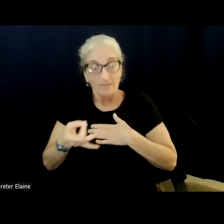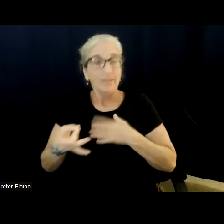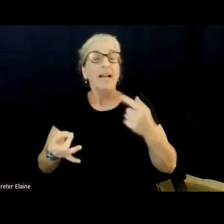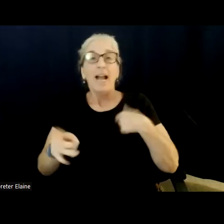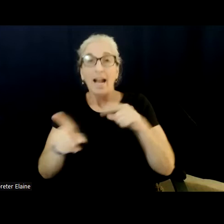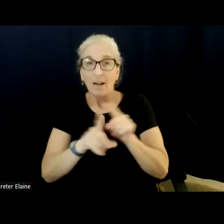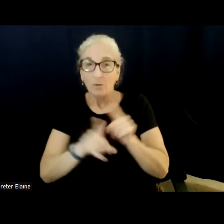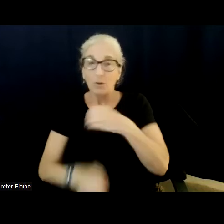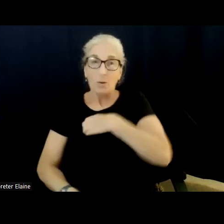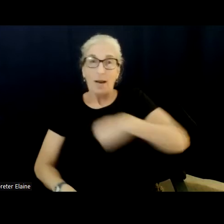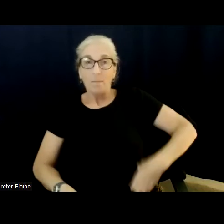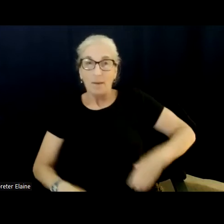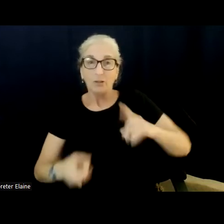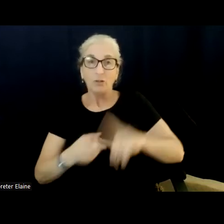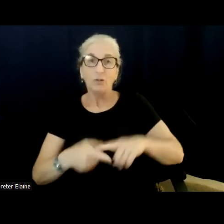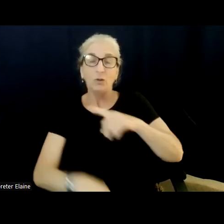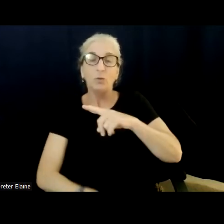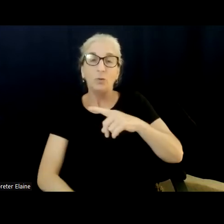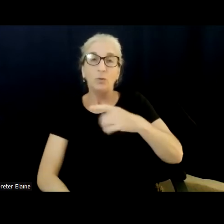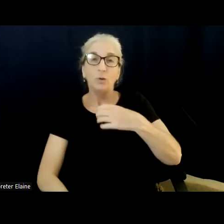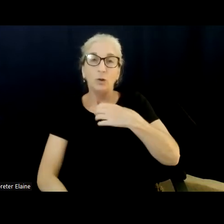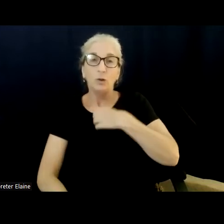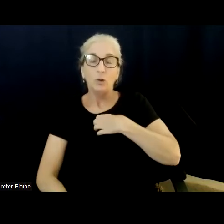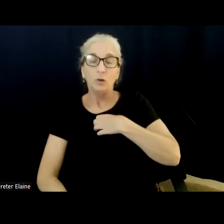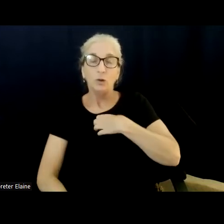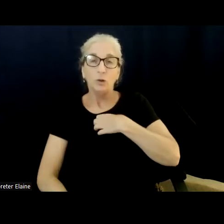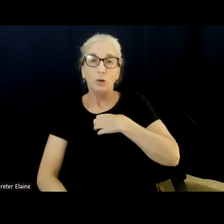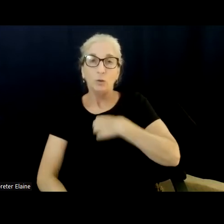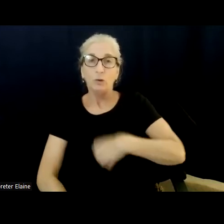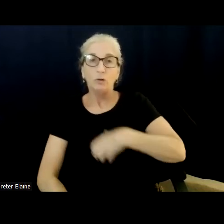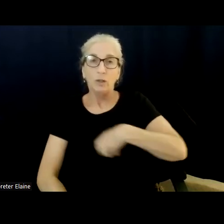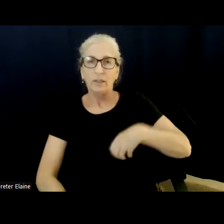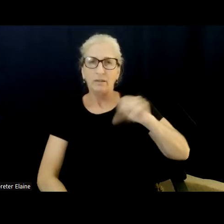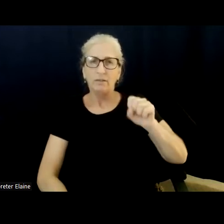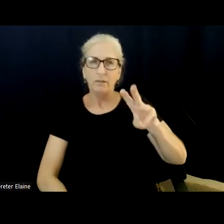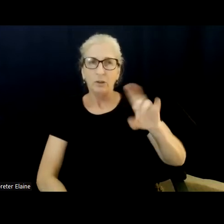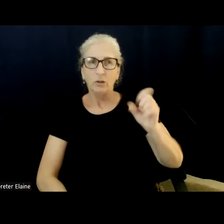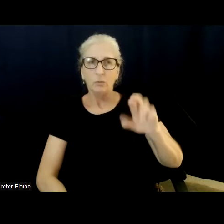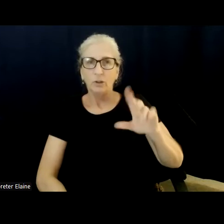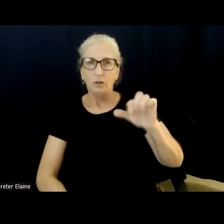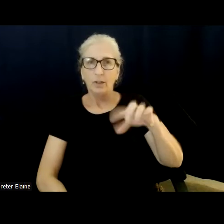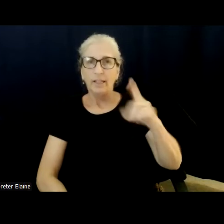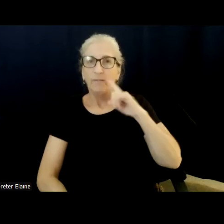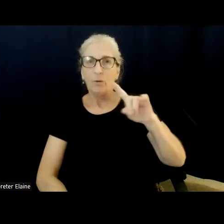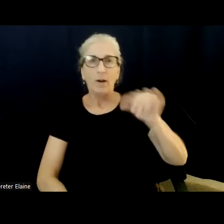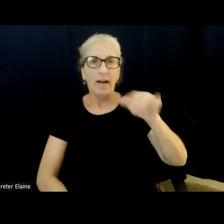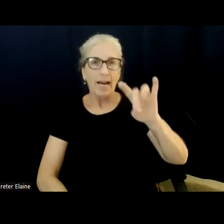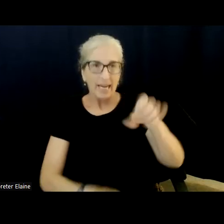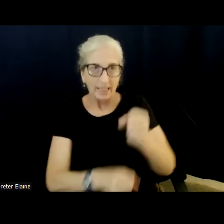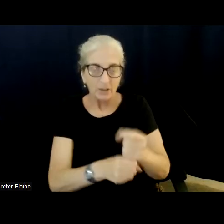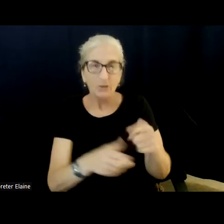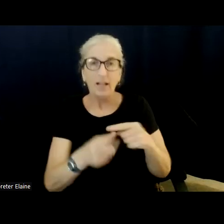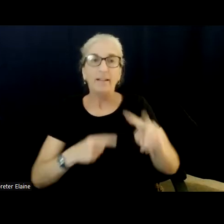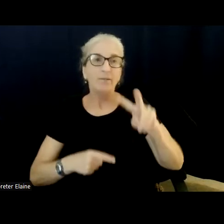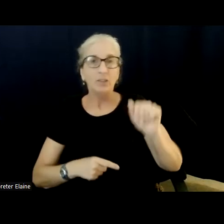to Switzerland and Liechtenstein for four years. I was Lieutenant Governor of Virginia for eight years, and I'm really proud to be here to be to talk about